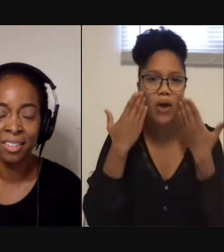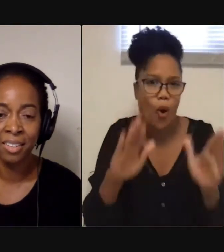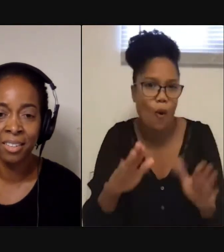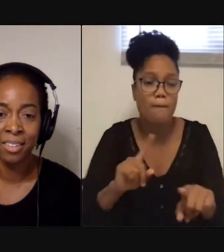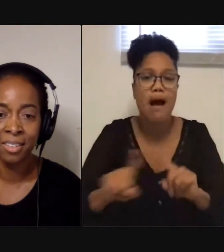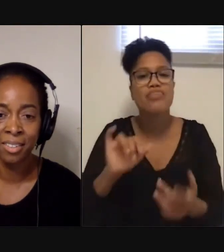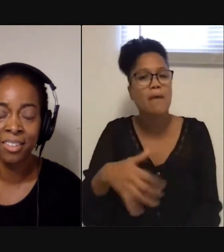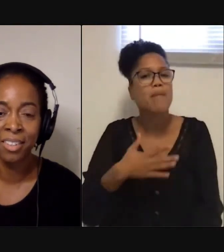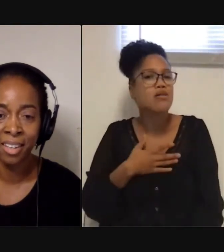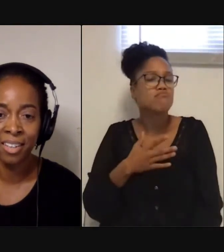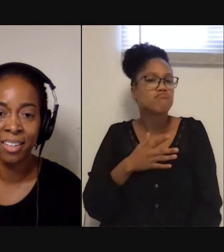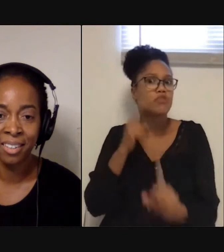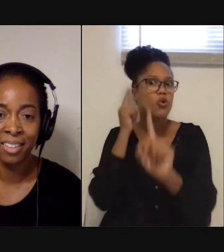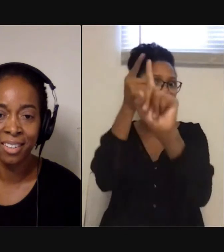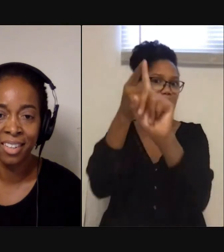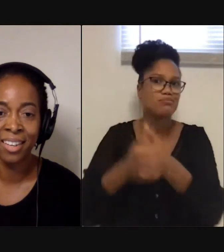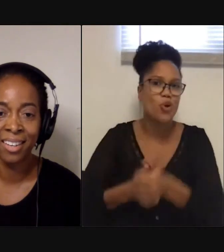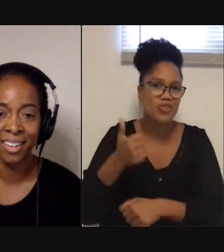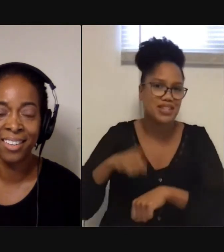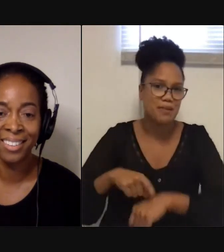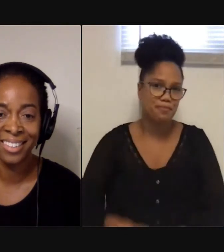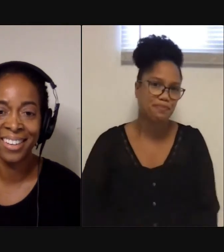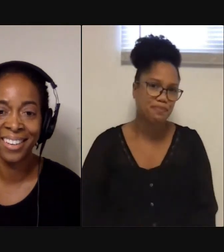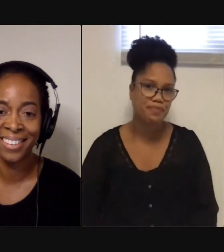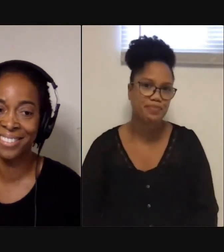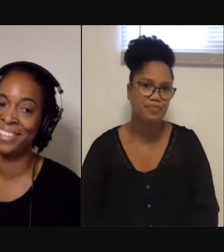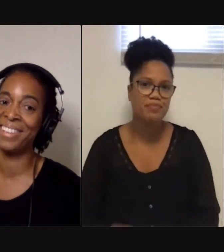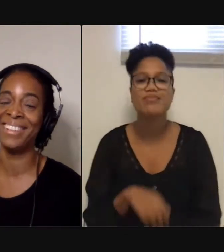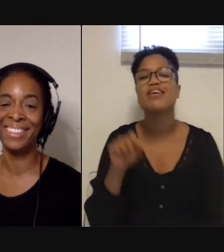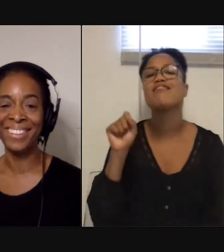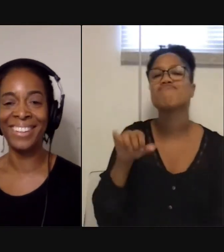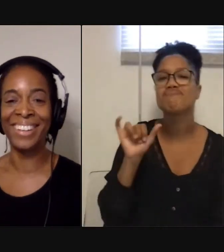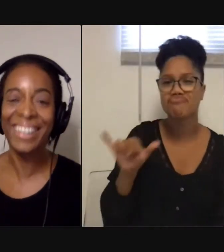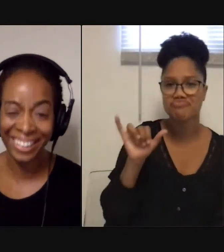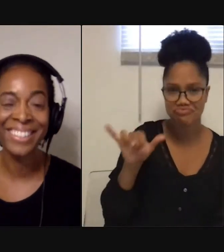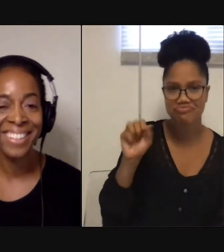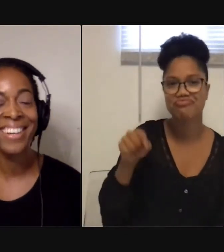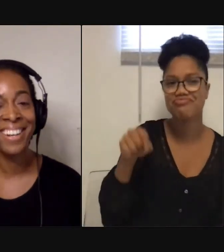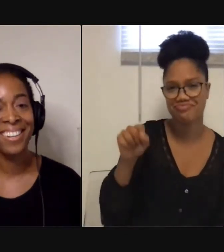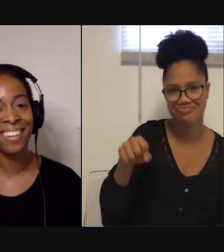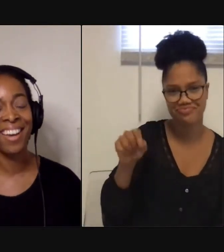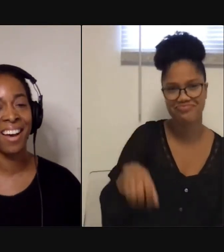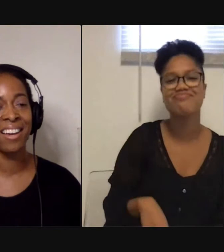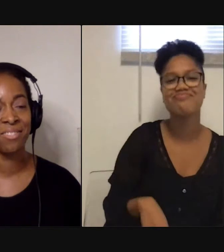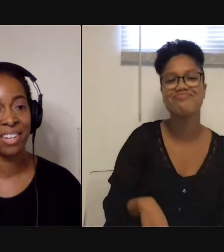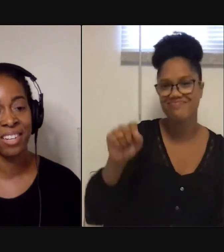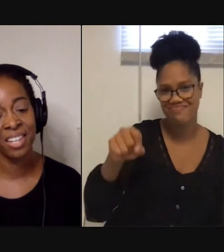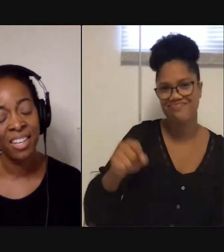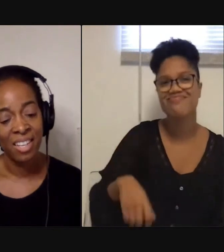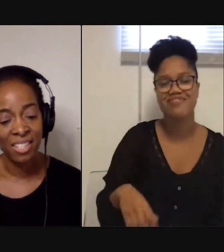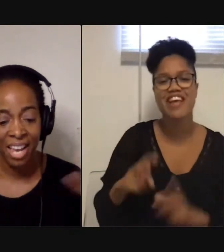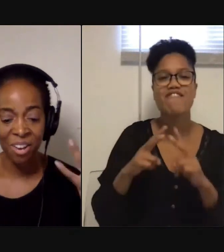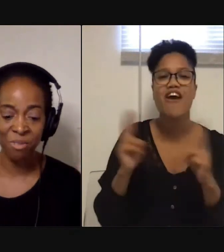that's what I'm going for most of the time. Yeah. Yeah. Yeah. It's a lot of listening. Yeah. Yeah. It's